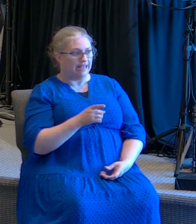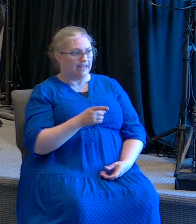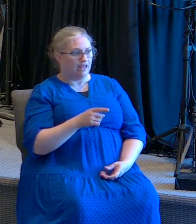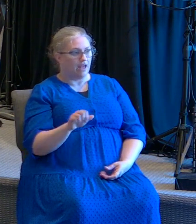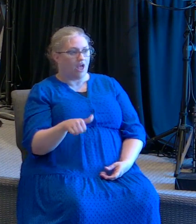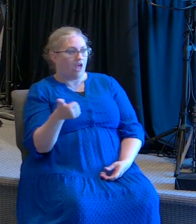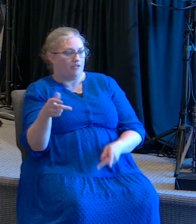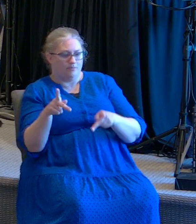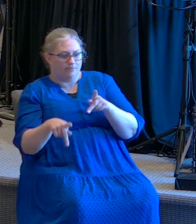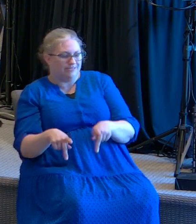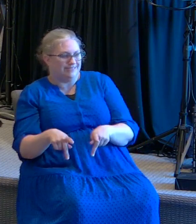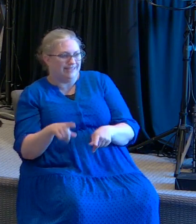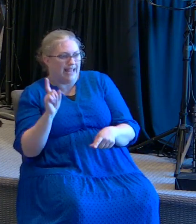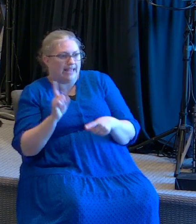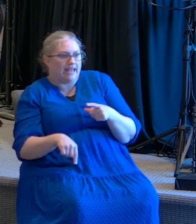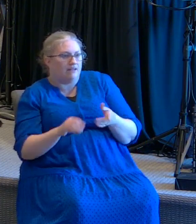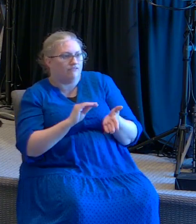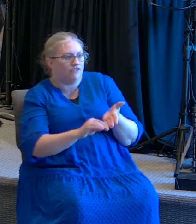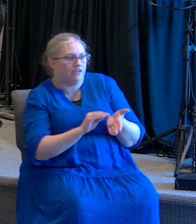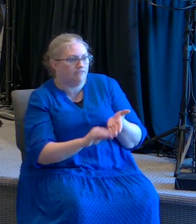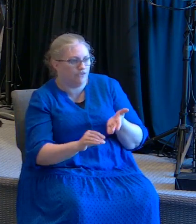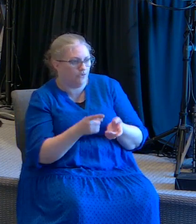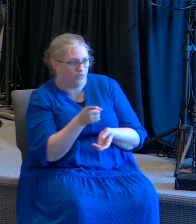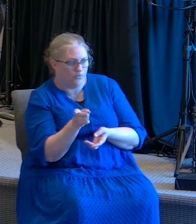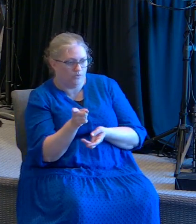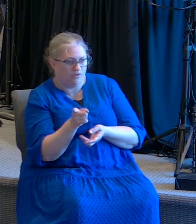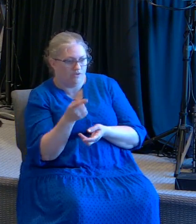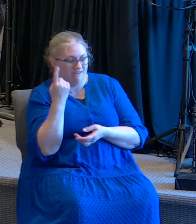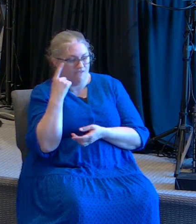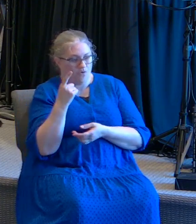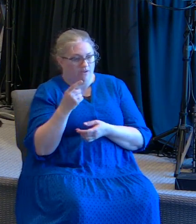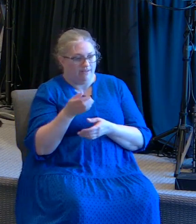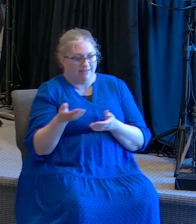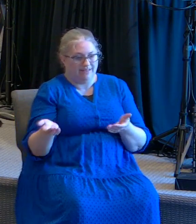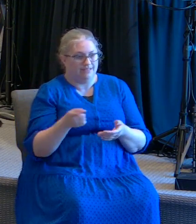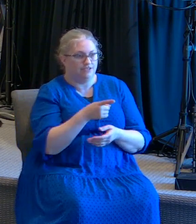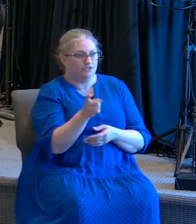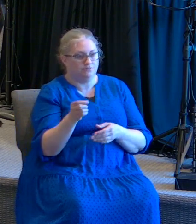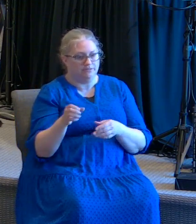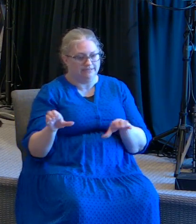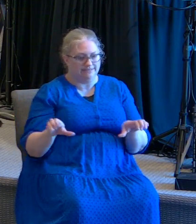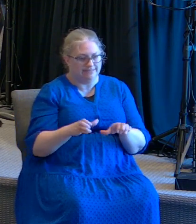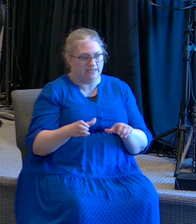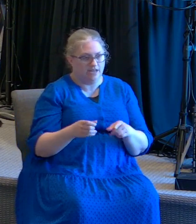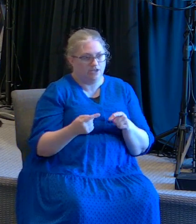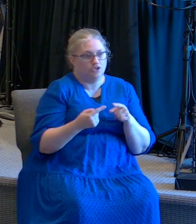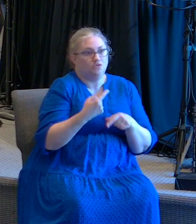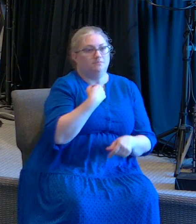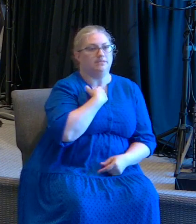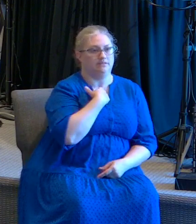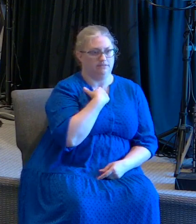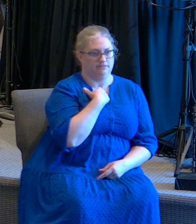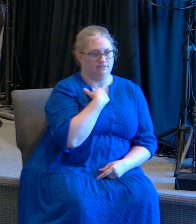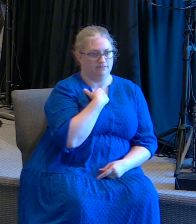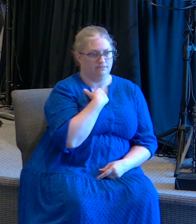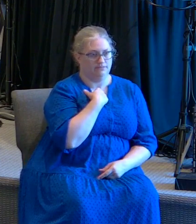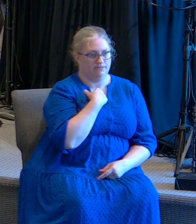Él no le puede perdonar por lo que me han hecho una tercera persona, por lo que me hicieron a mí. No puede perdonar una tercera persona.